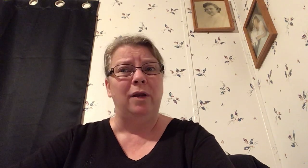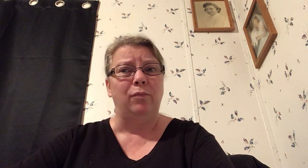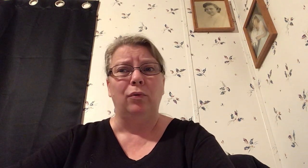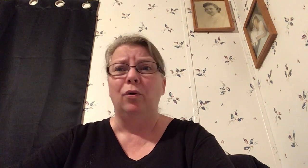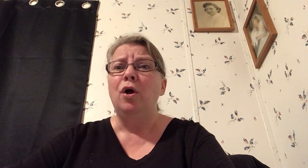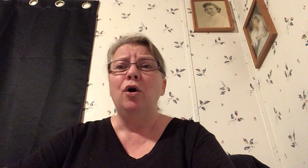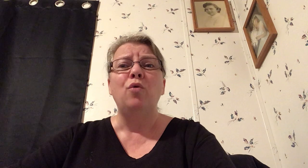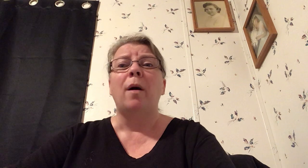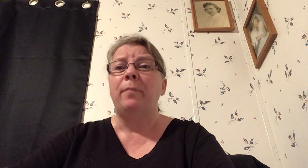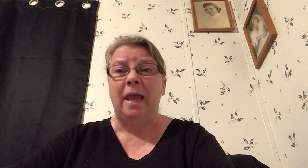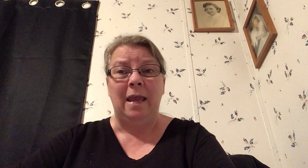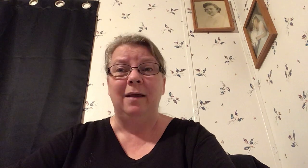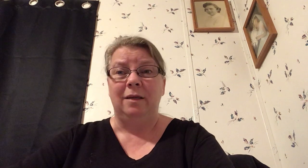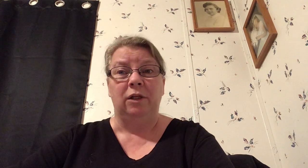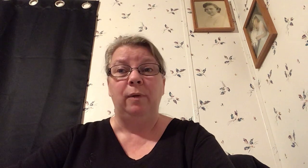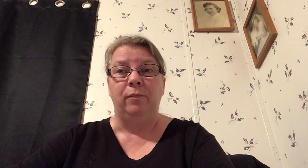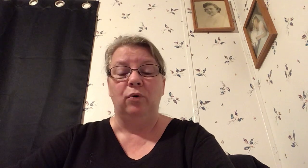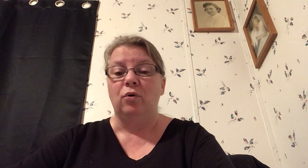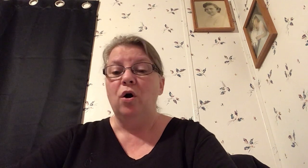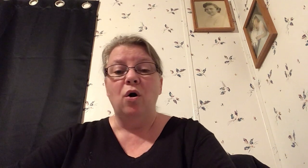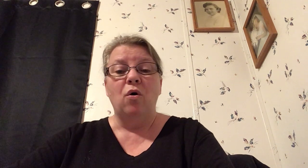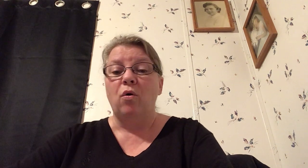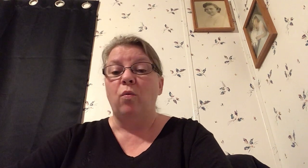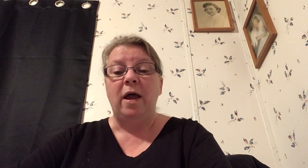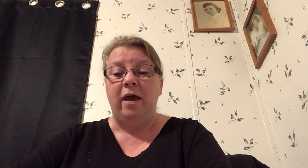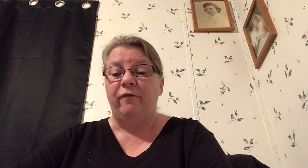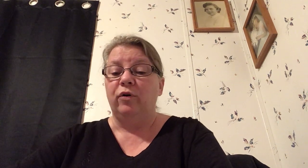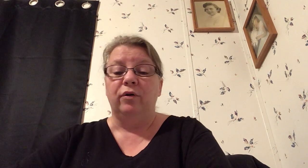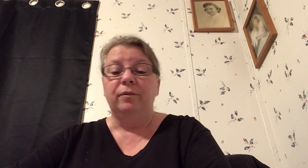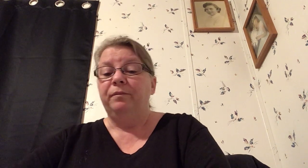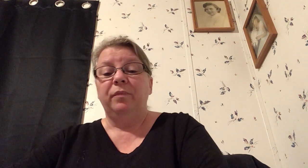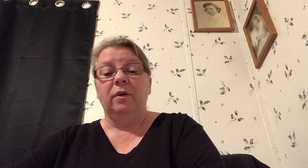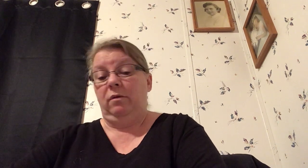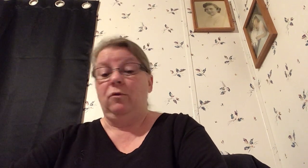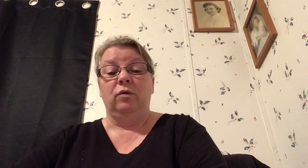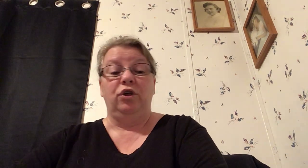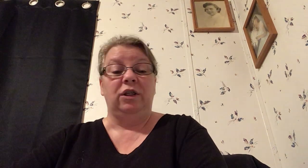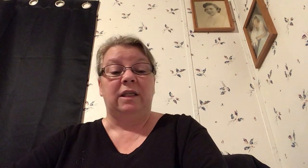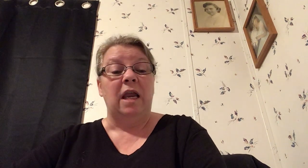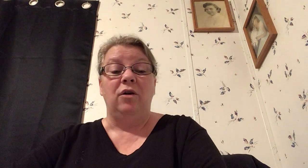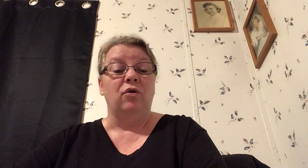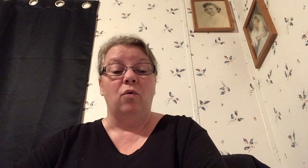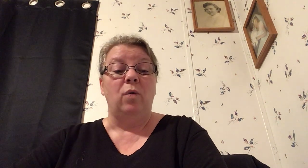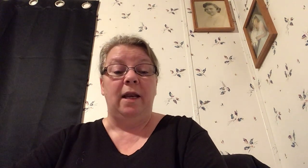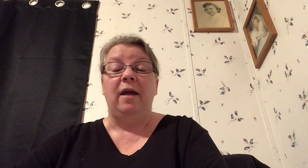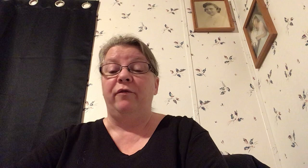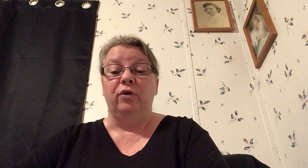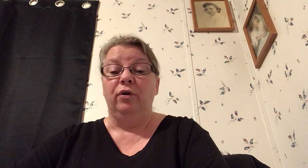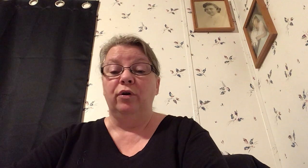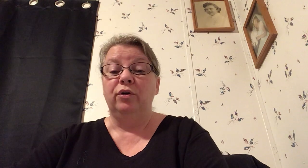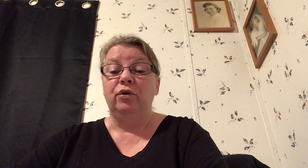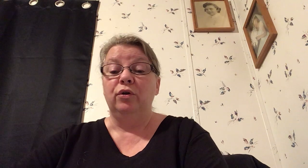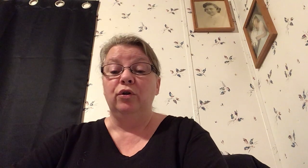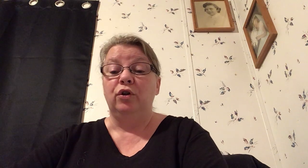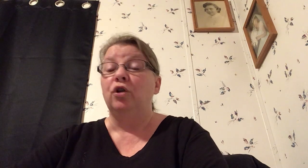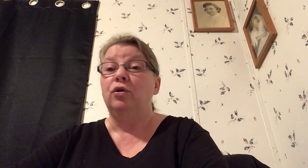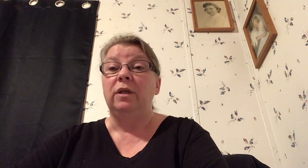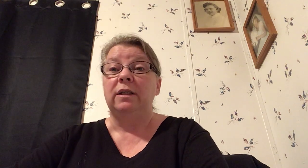people who are paying these people or whatever or just Satan or whatever to do these